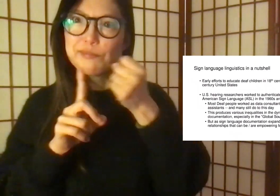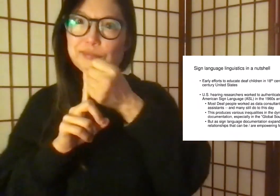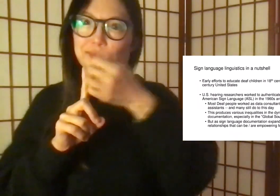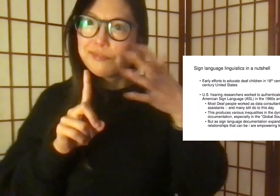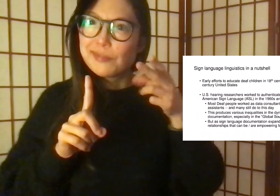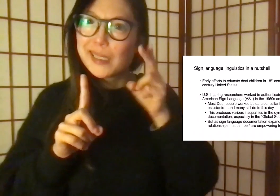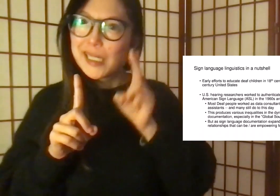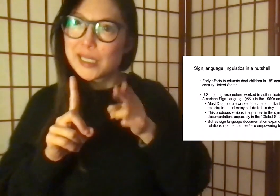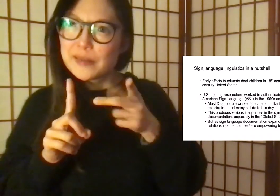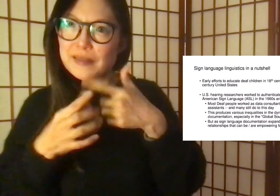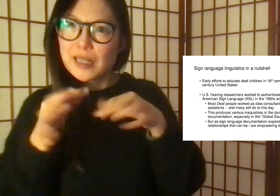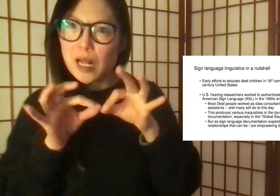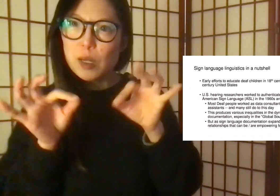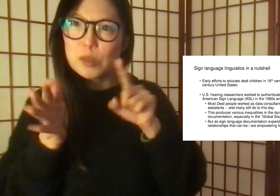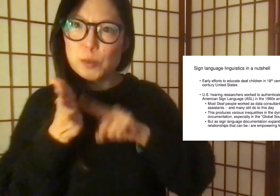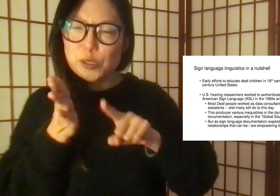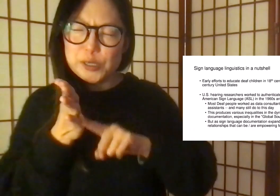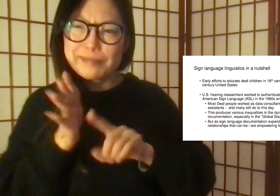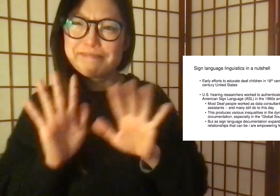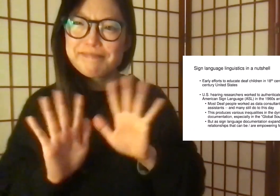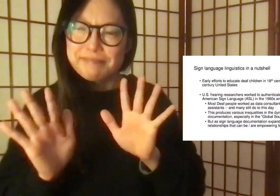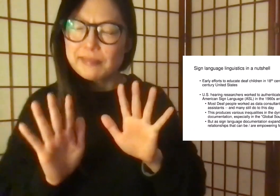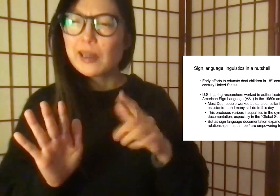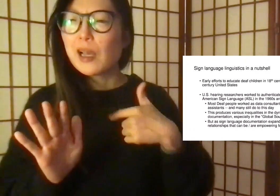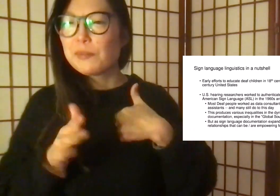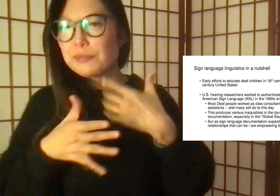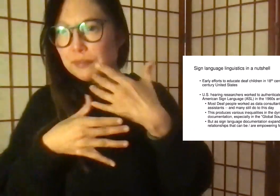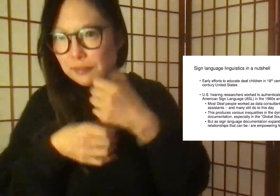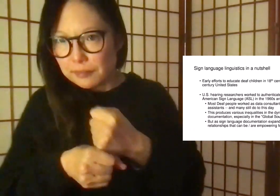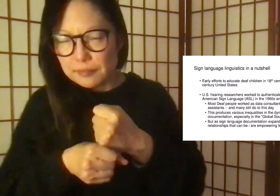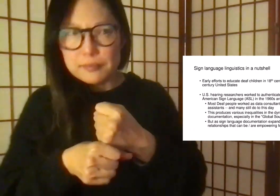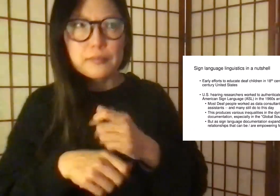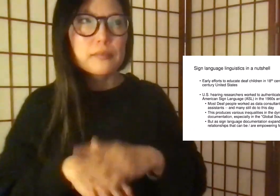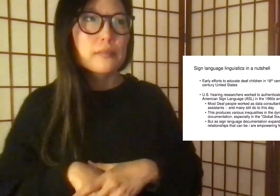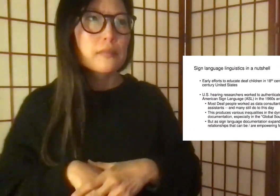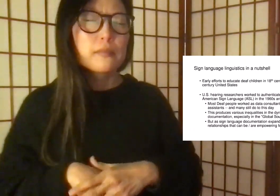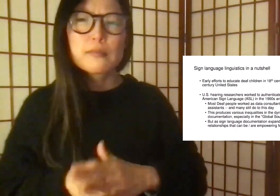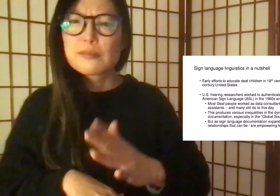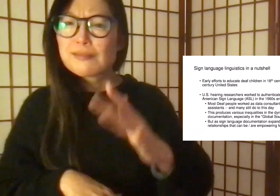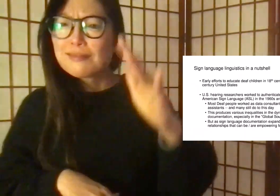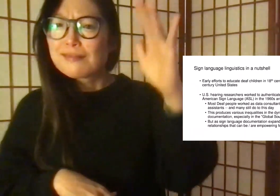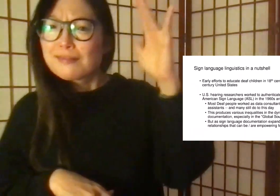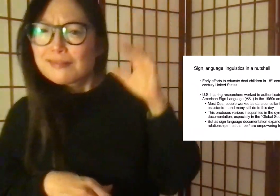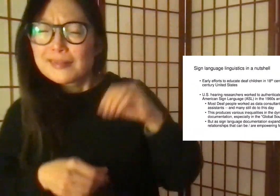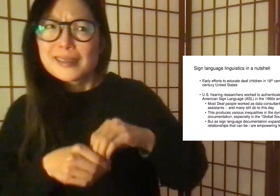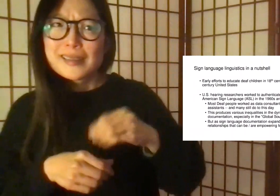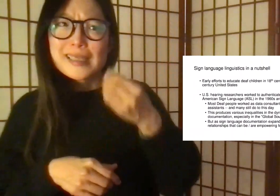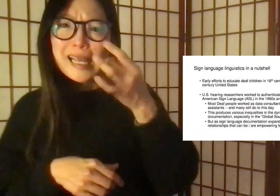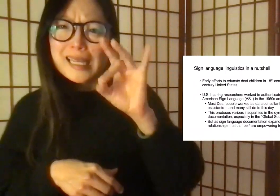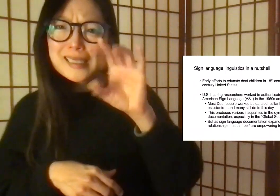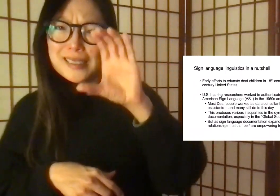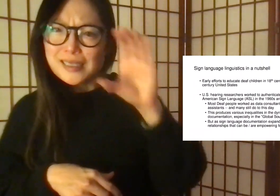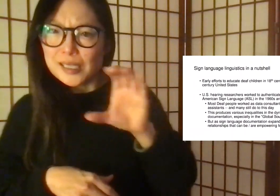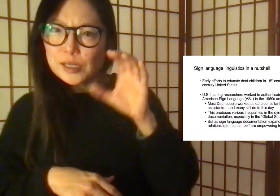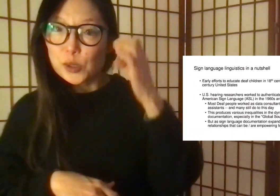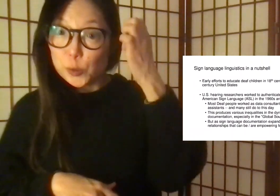This isn't the time or the place to elaborate on the history of sign language linguistics, so I will sum it up.